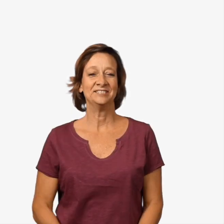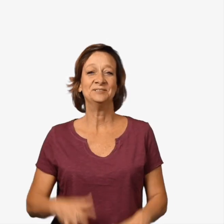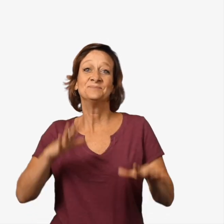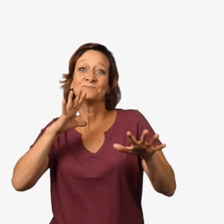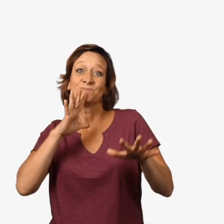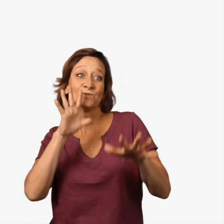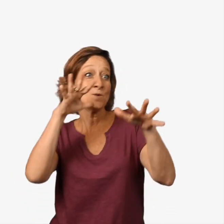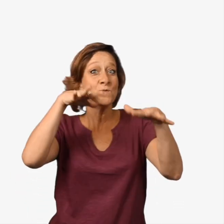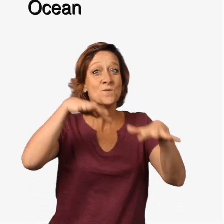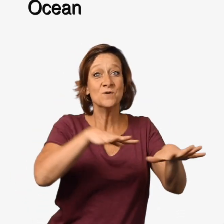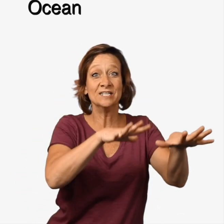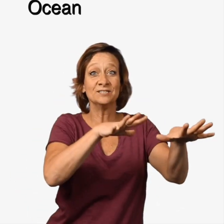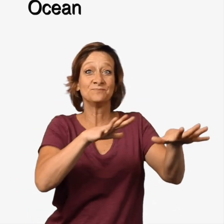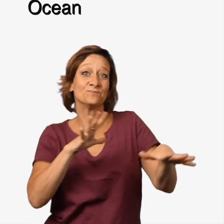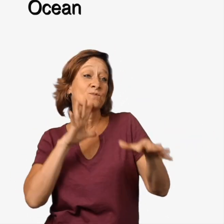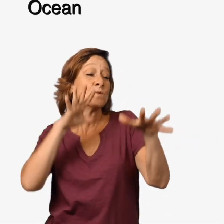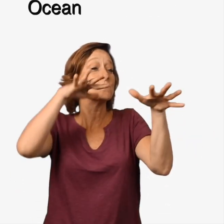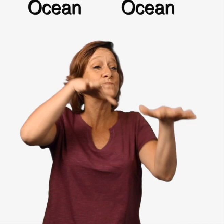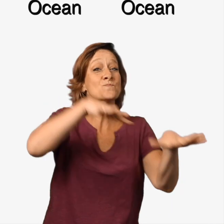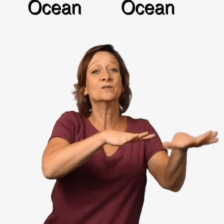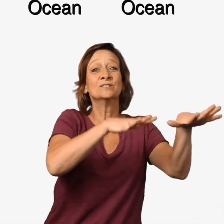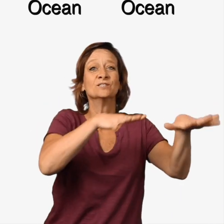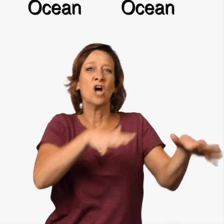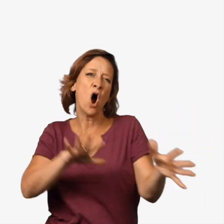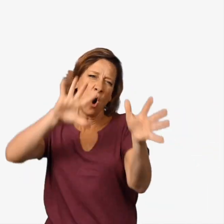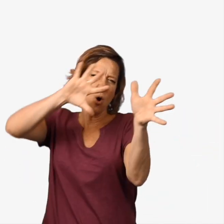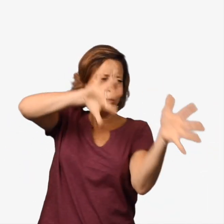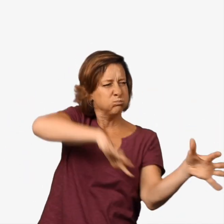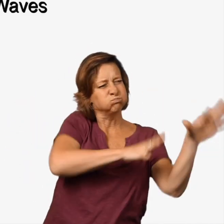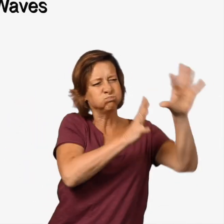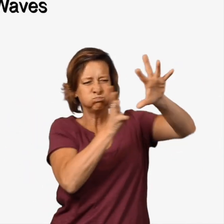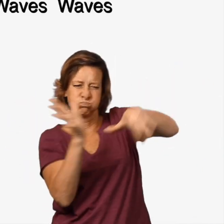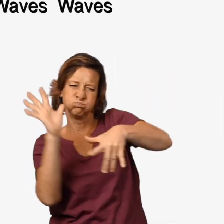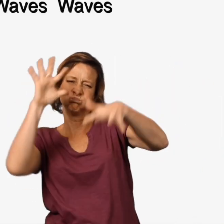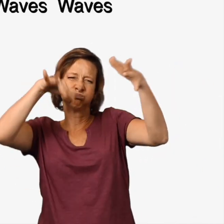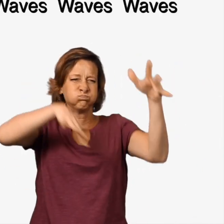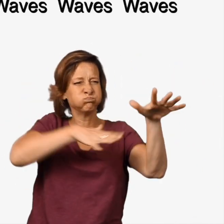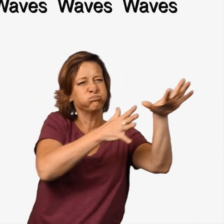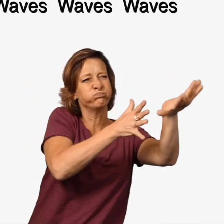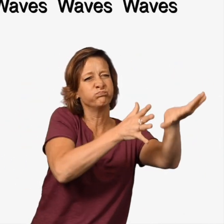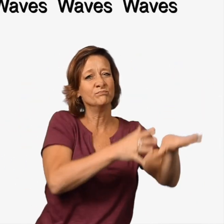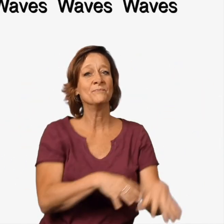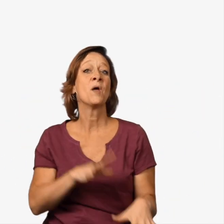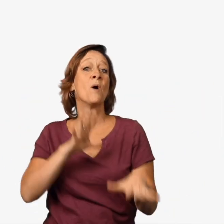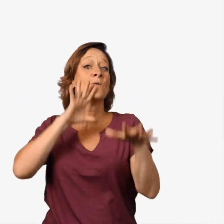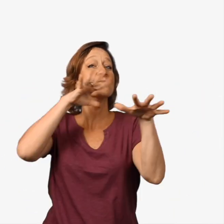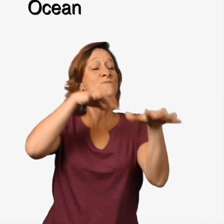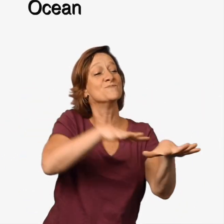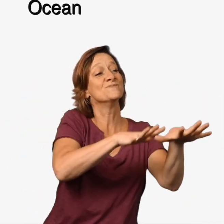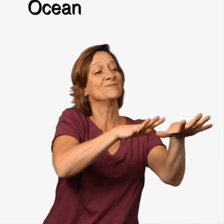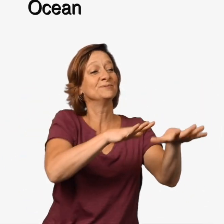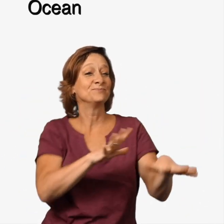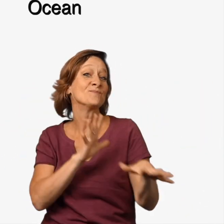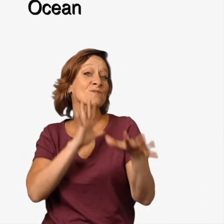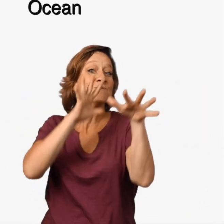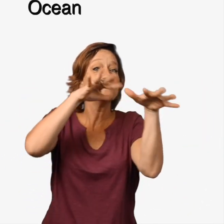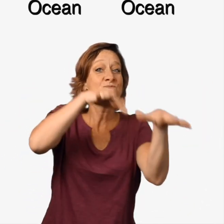Ocean, ocean. Waves, waves, waves. Ocean, ocean.